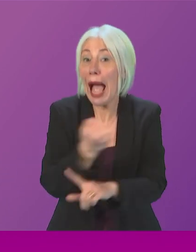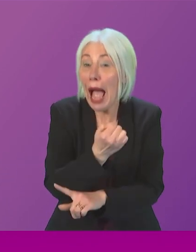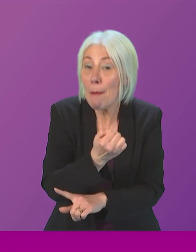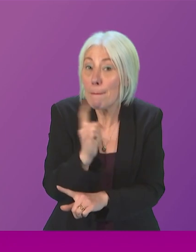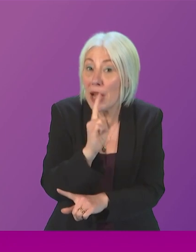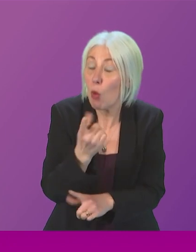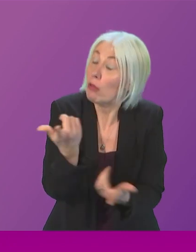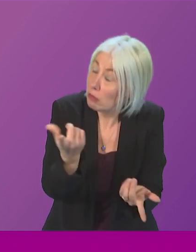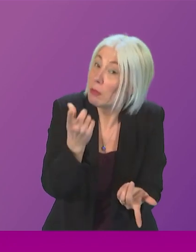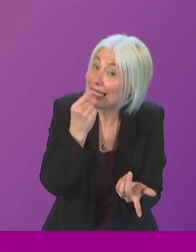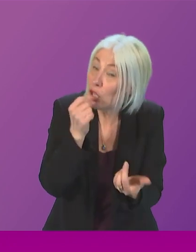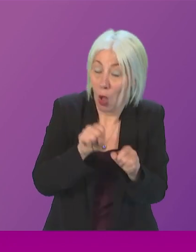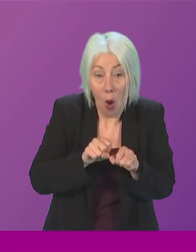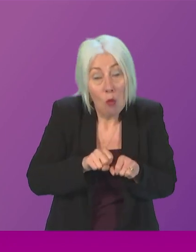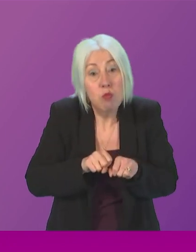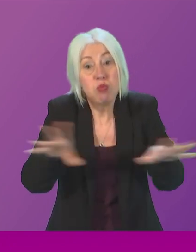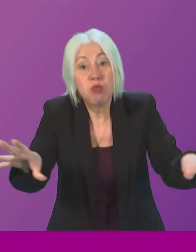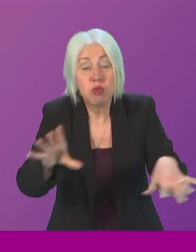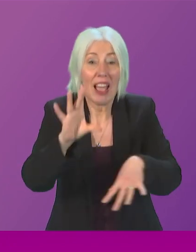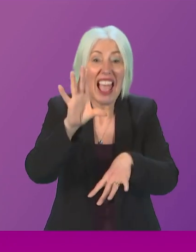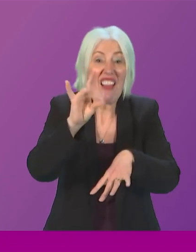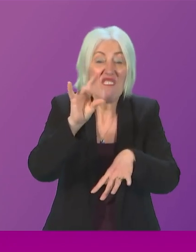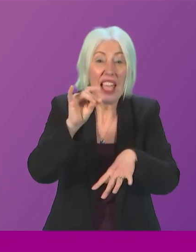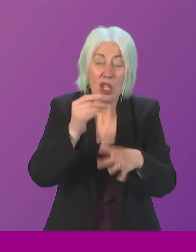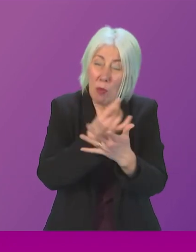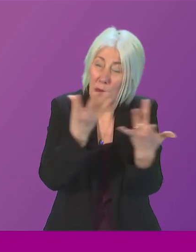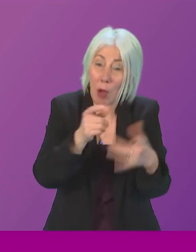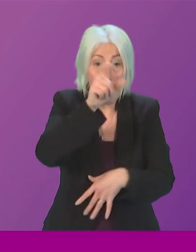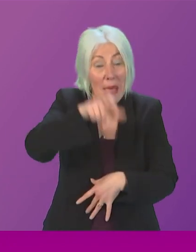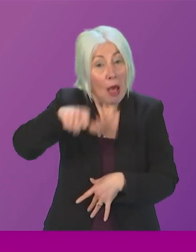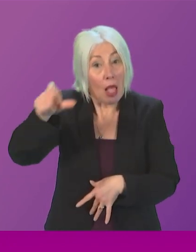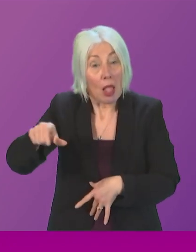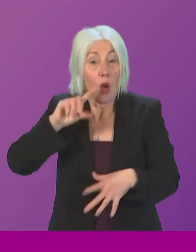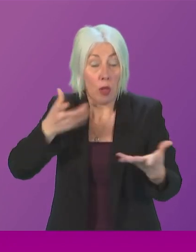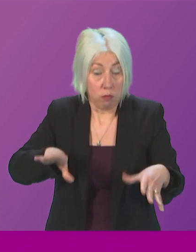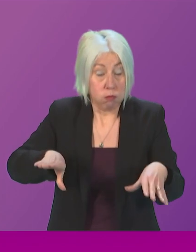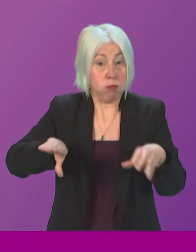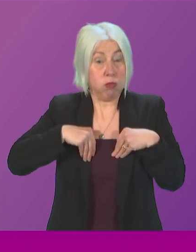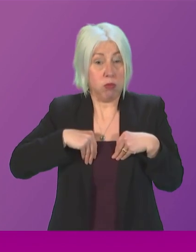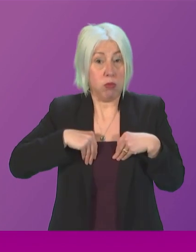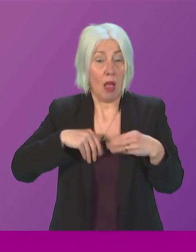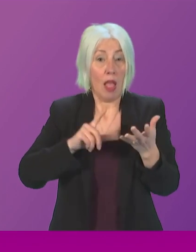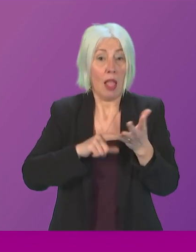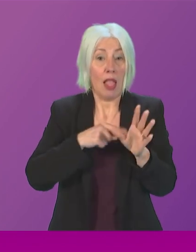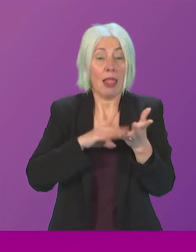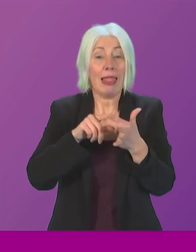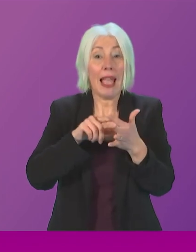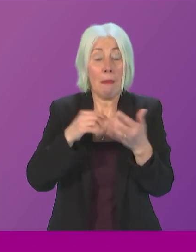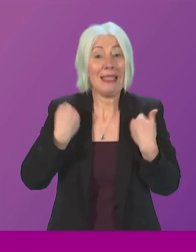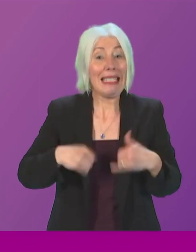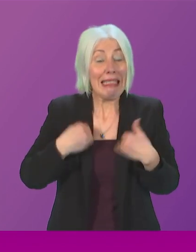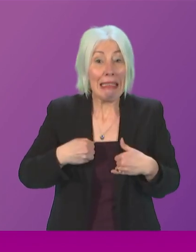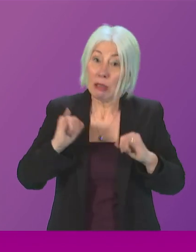likely the widespread infection of many human beings with this dreadful Lyme's disease